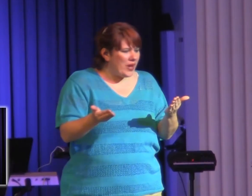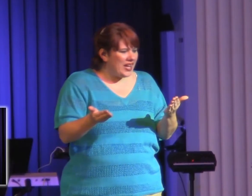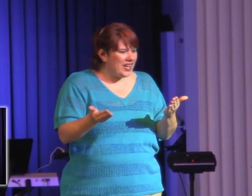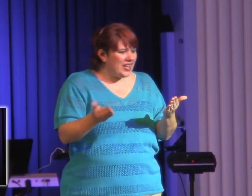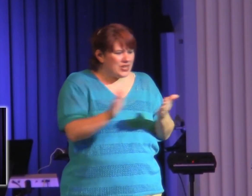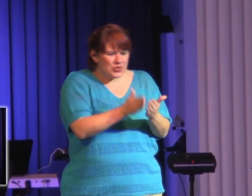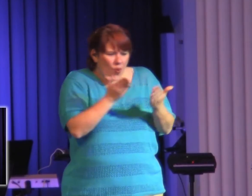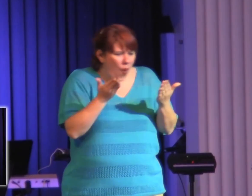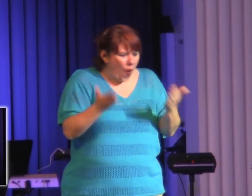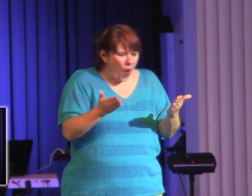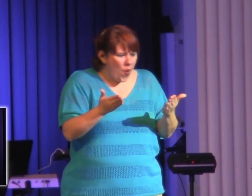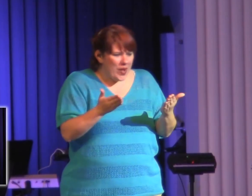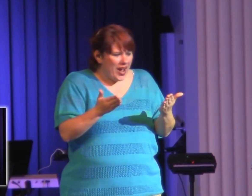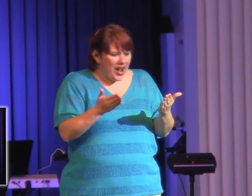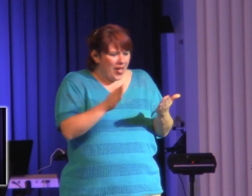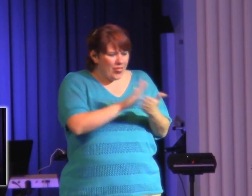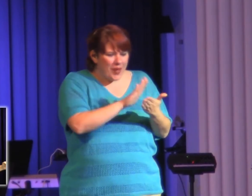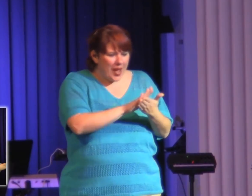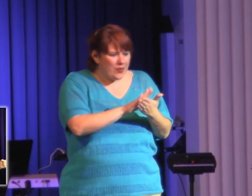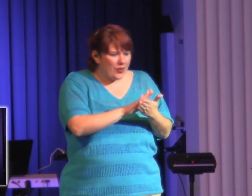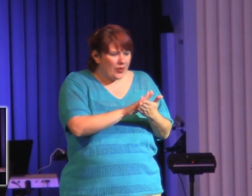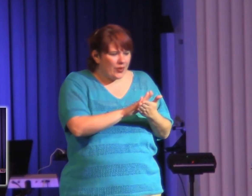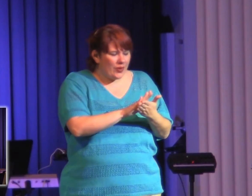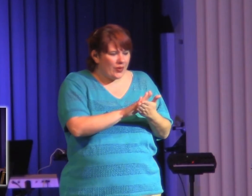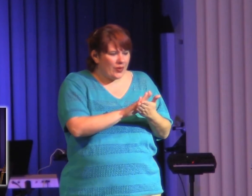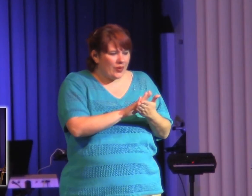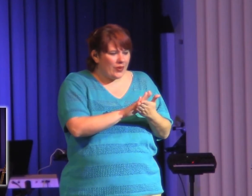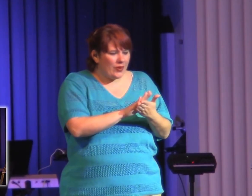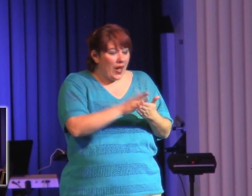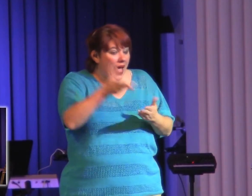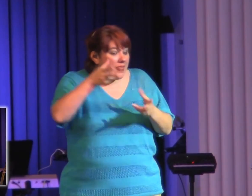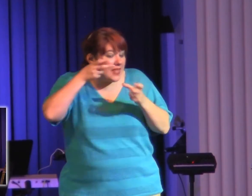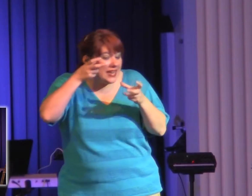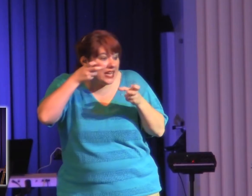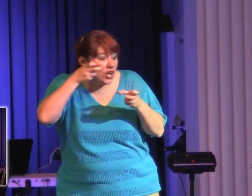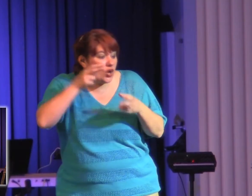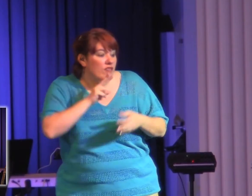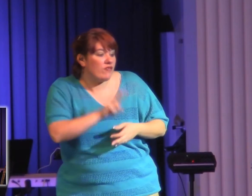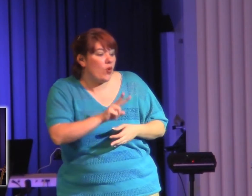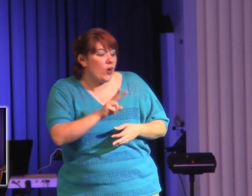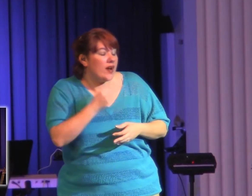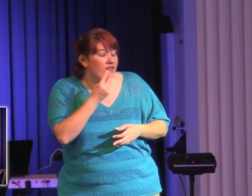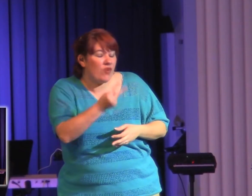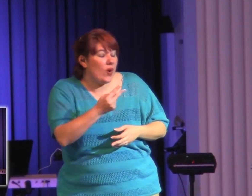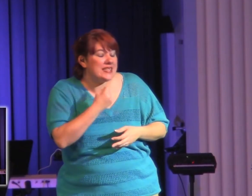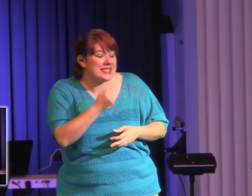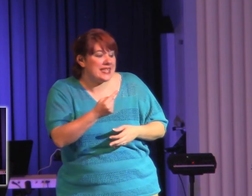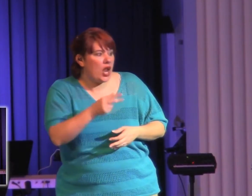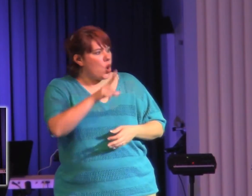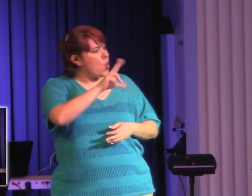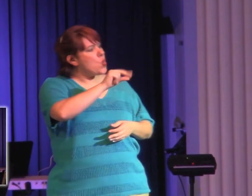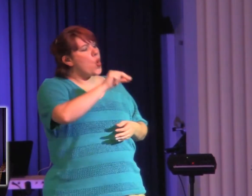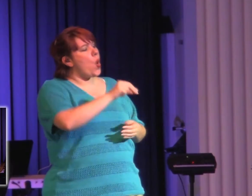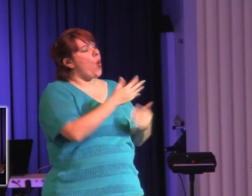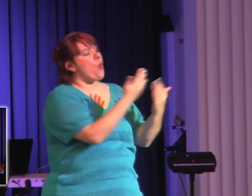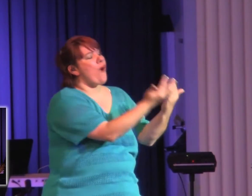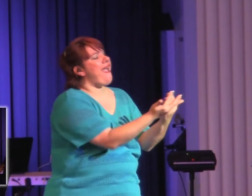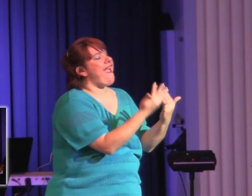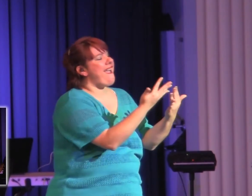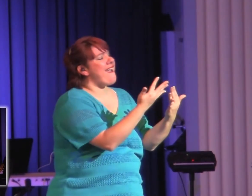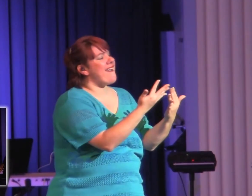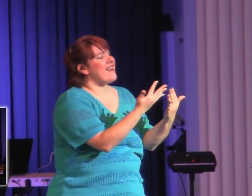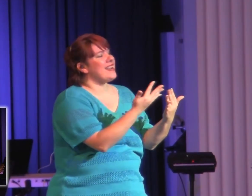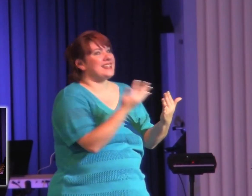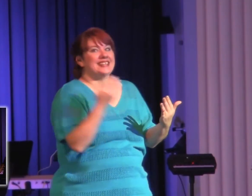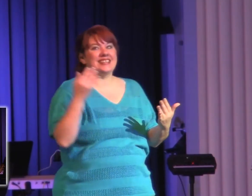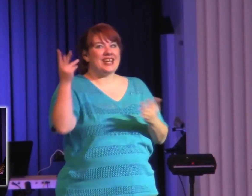comes the lamb. Anyway, I was blessed. So the thing is, I think about heaven.